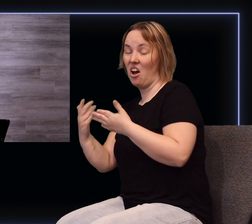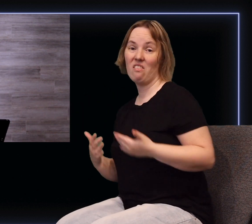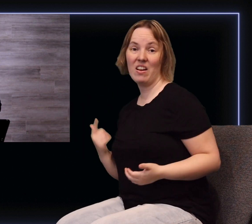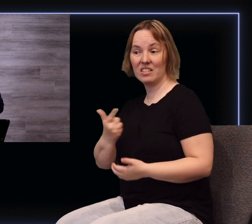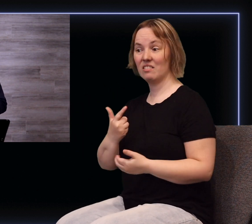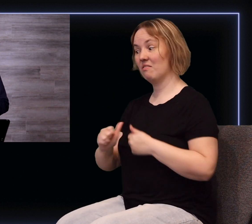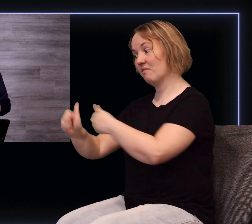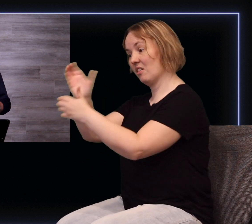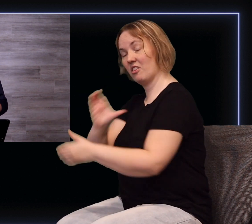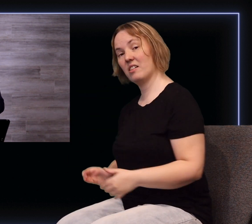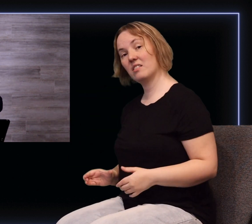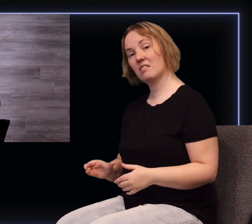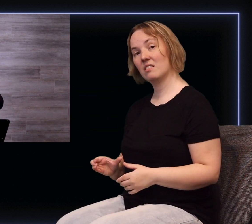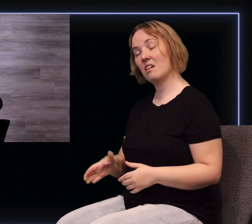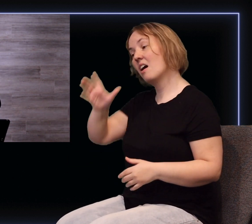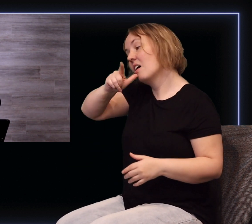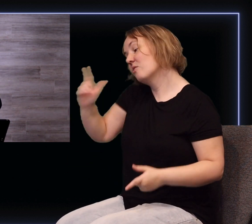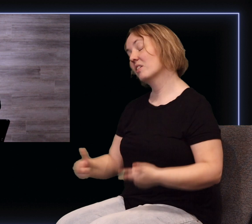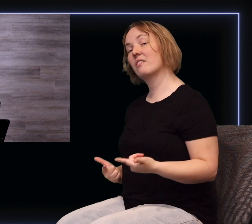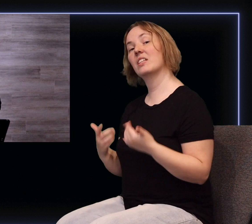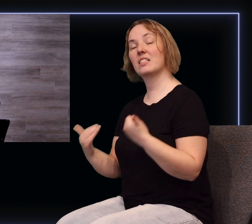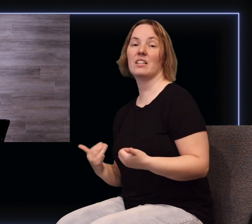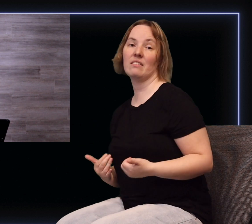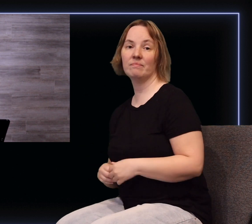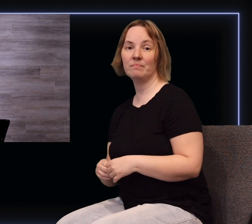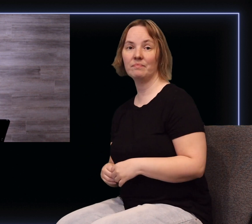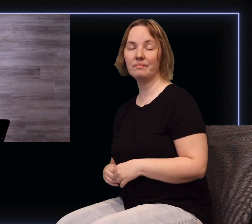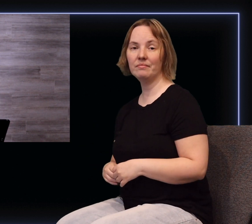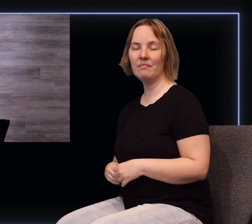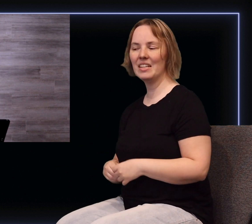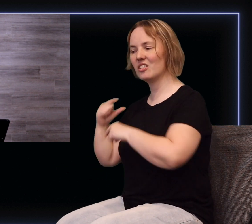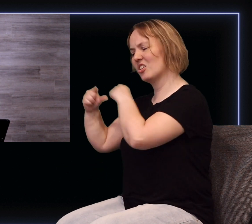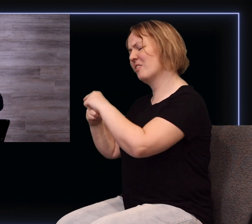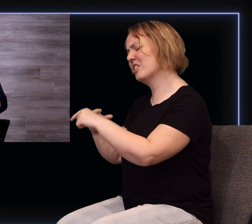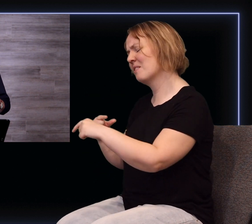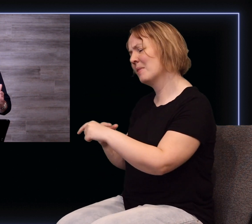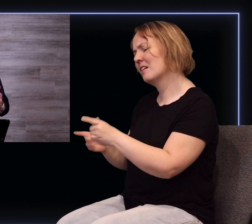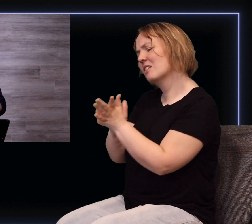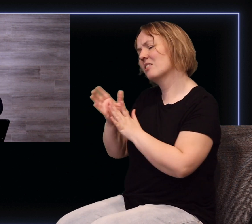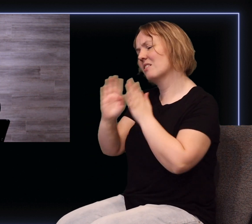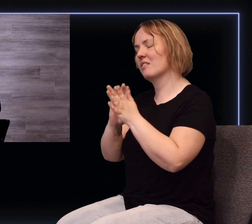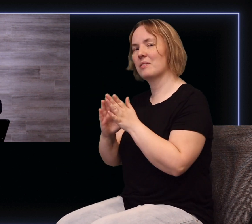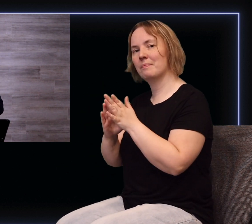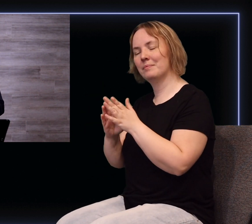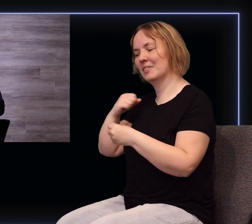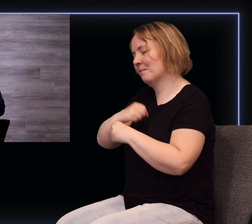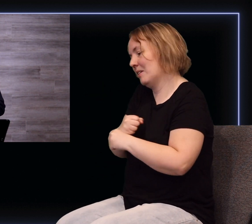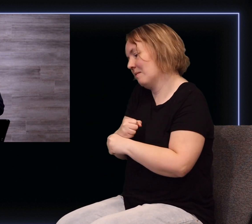for all of us who follow Christ and for all of us who live in this day. Now this generation that Jesus talks about is made up